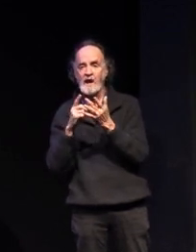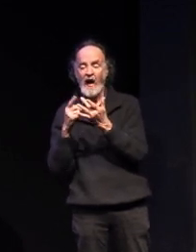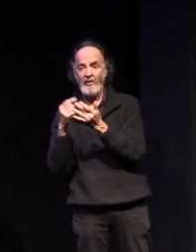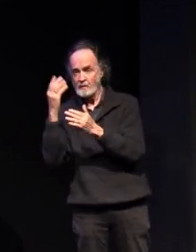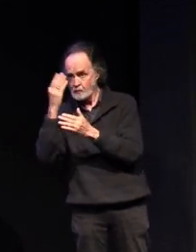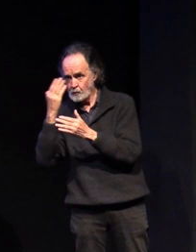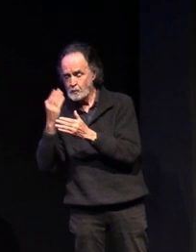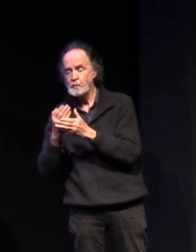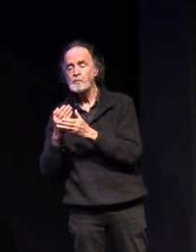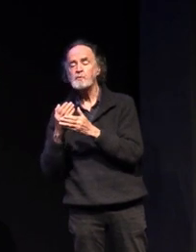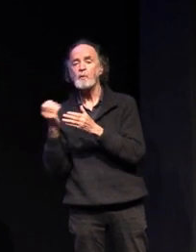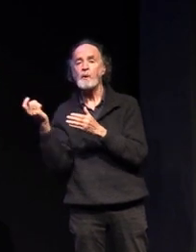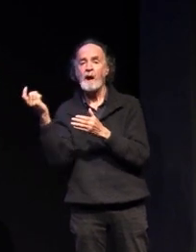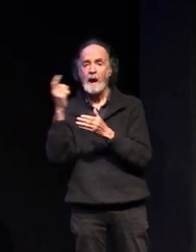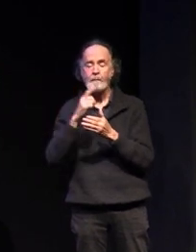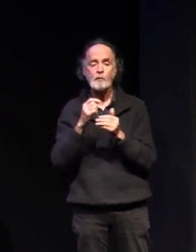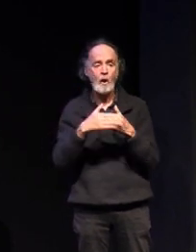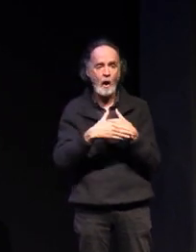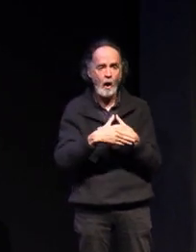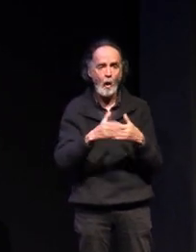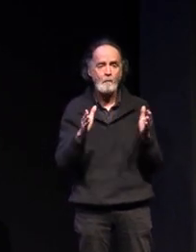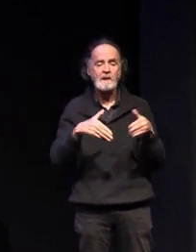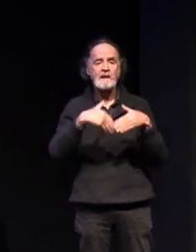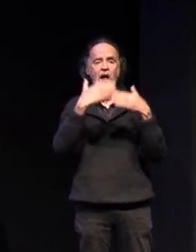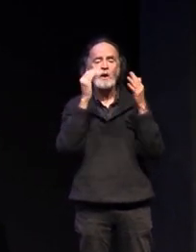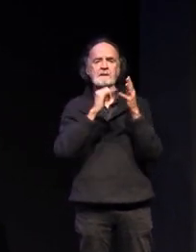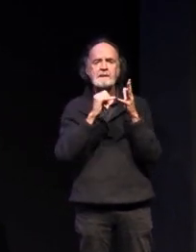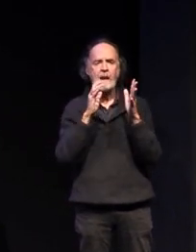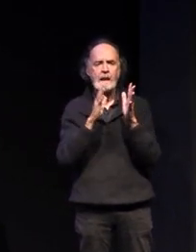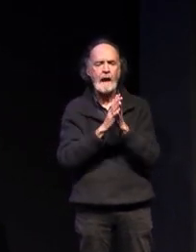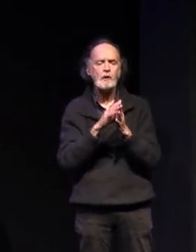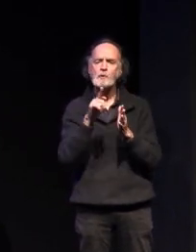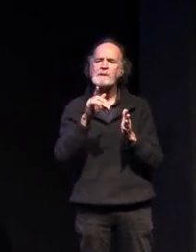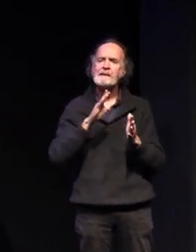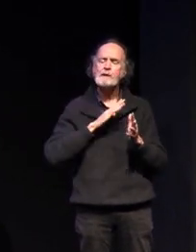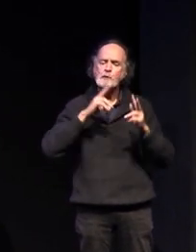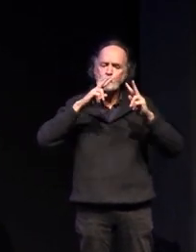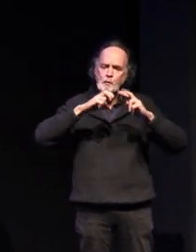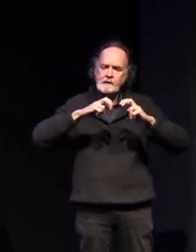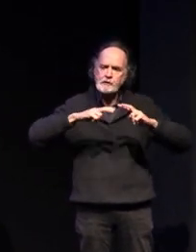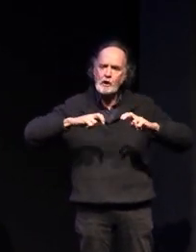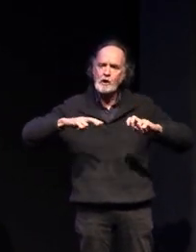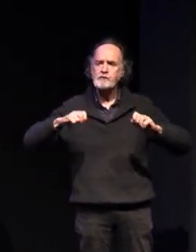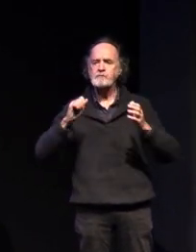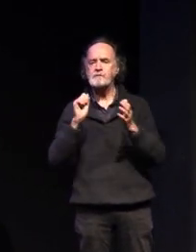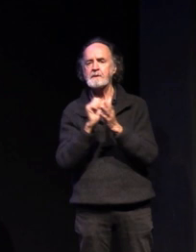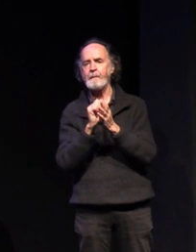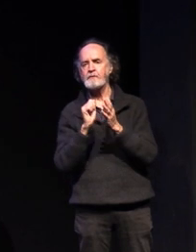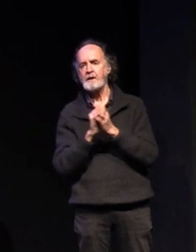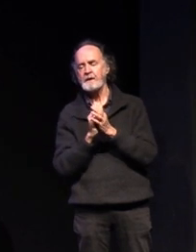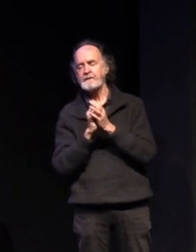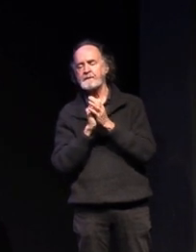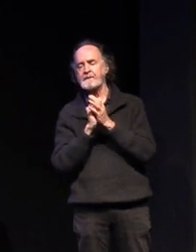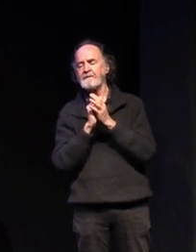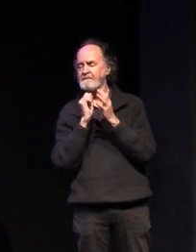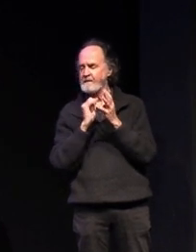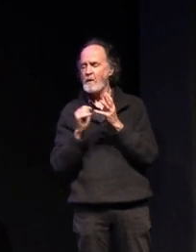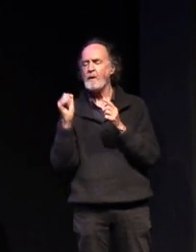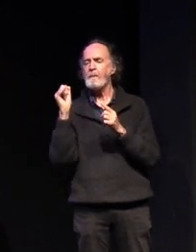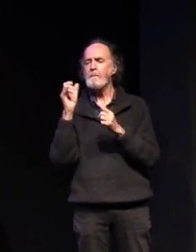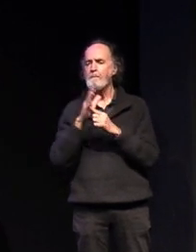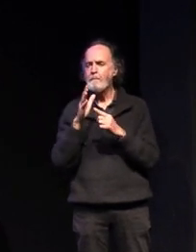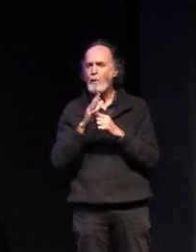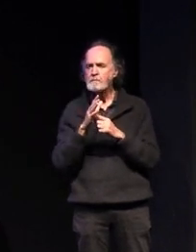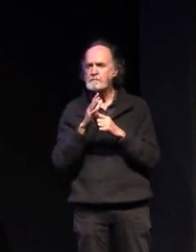to open day this sunday researching and investigating your subject choices at this time of year is really important